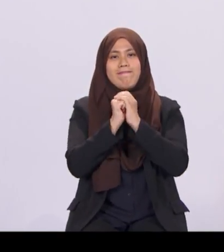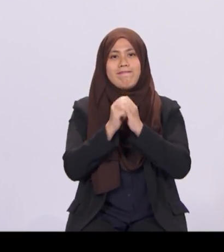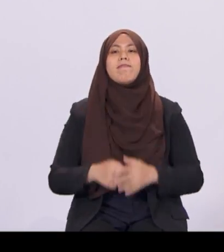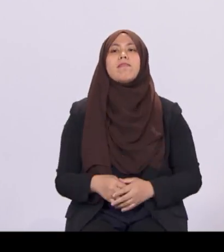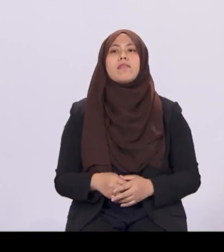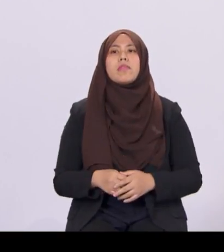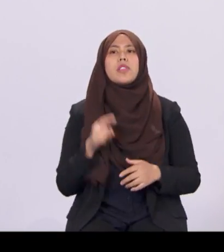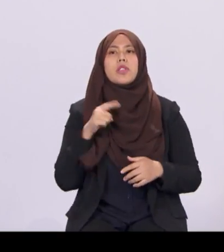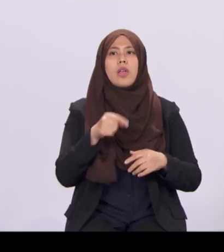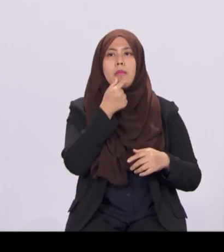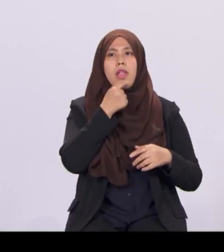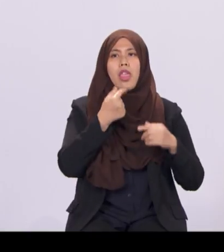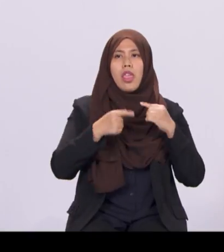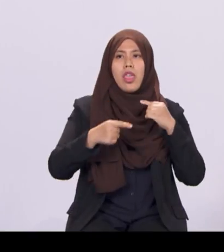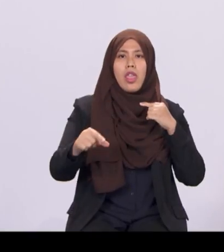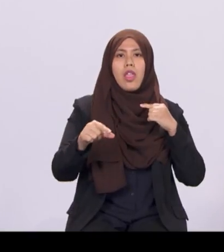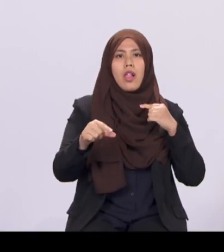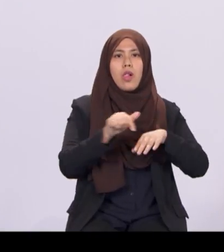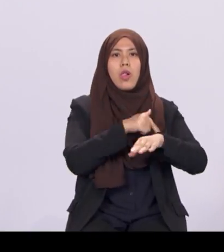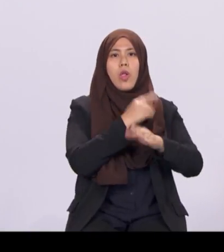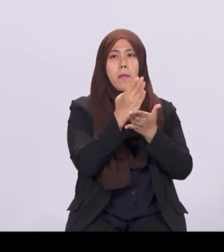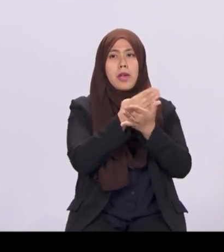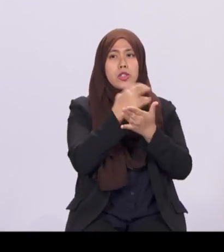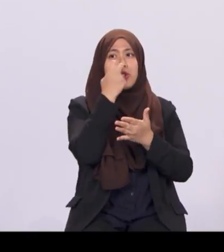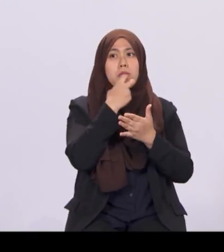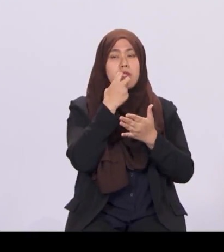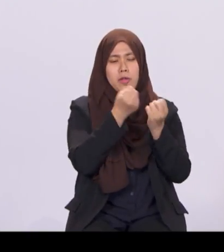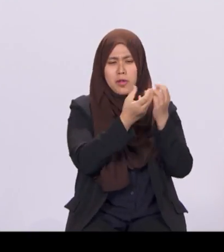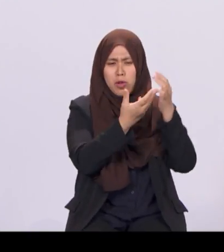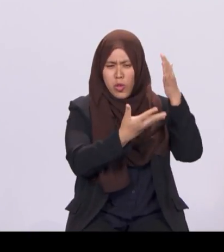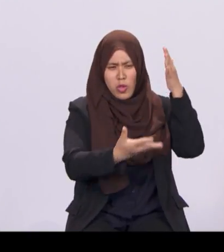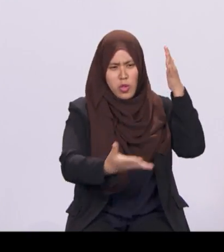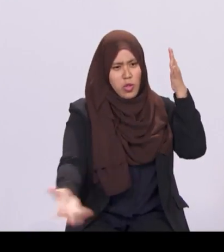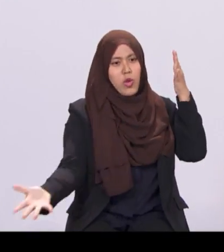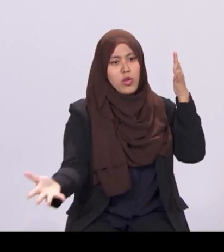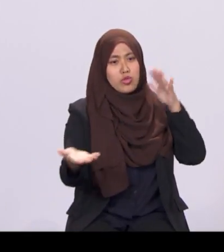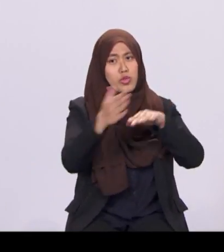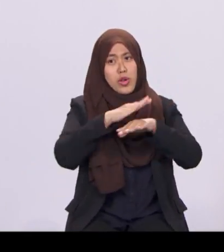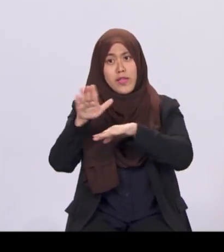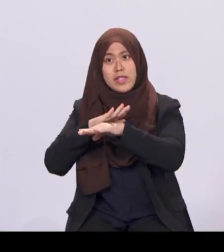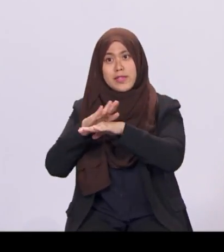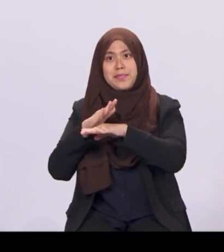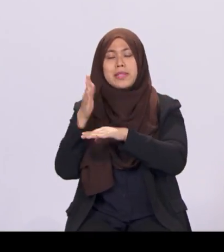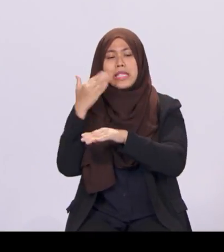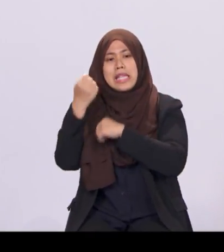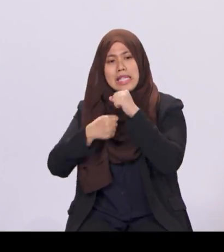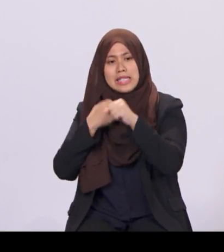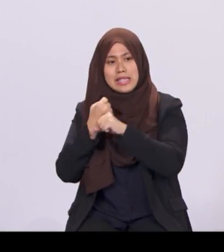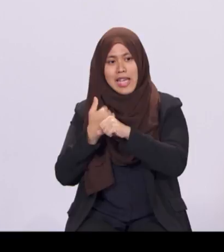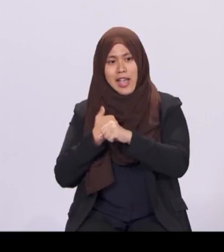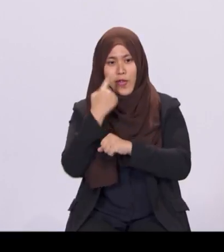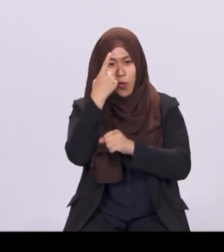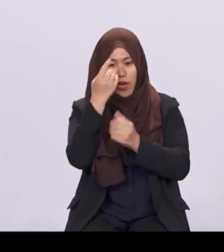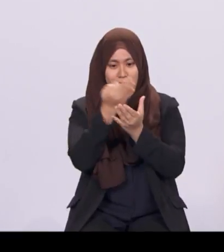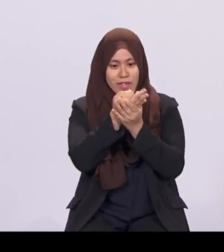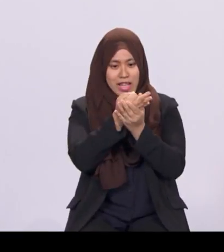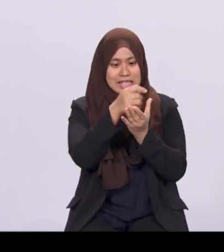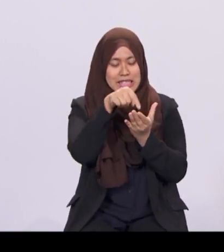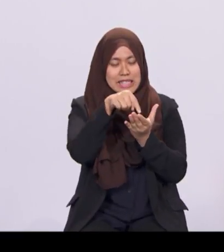speech, as there are many important things to cover. Last year, I had one foul. It took me one and a half